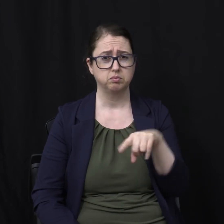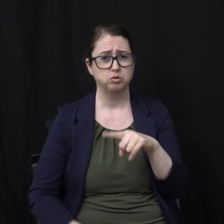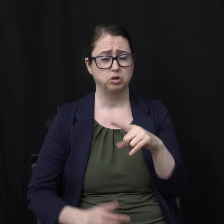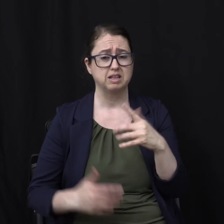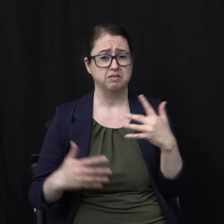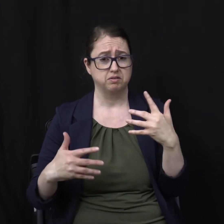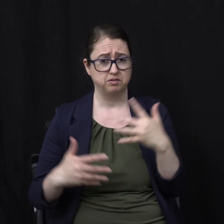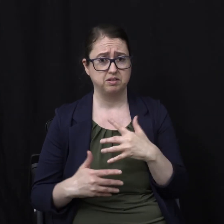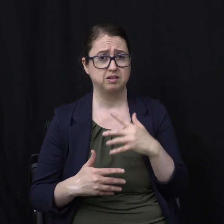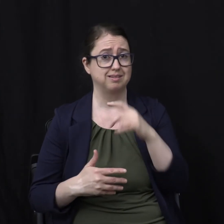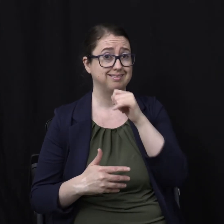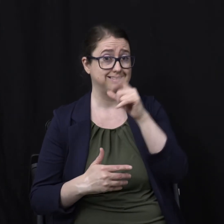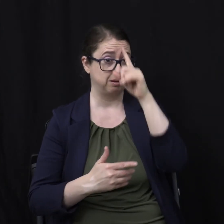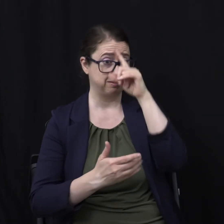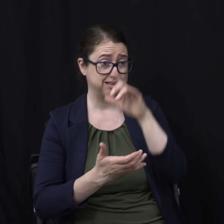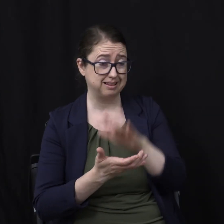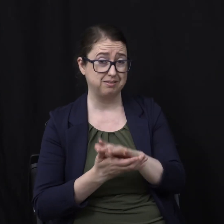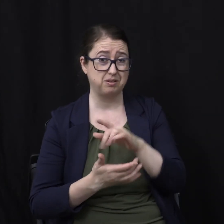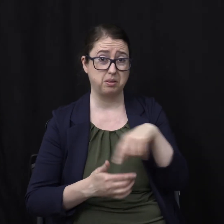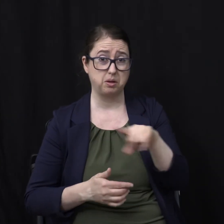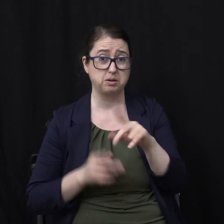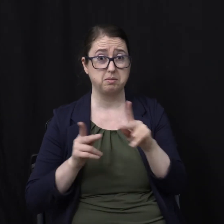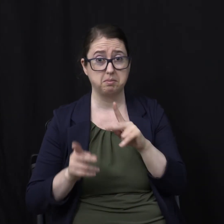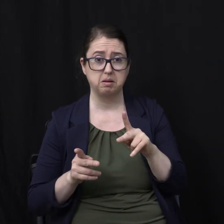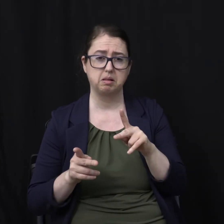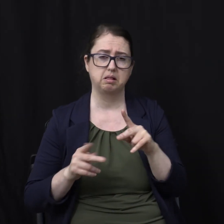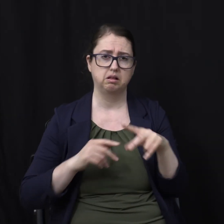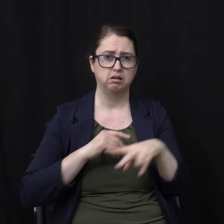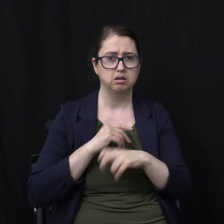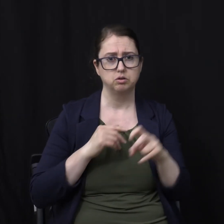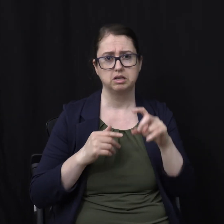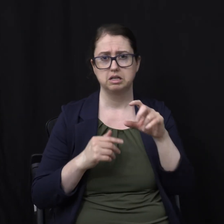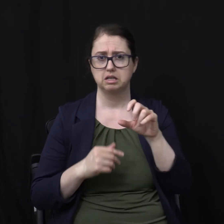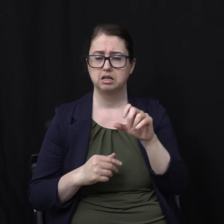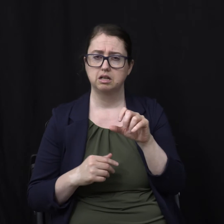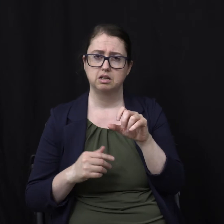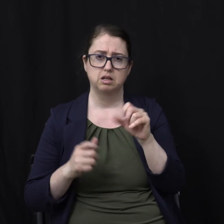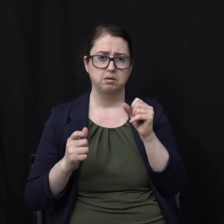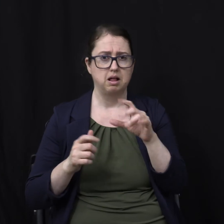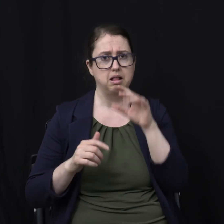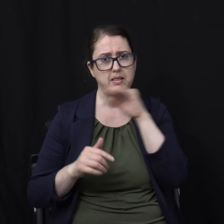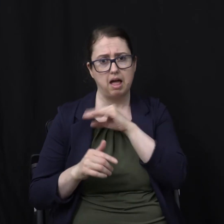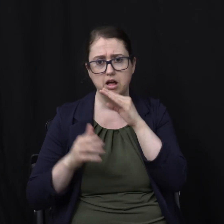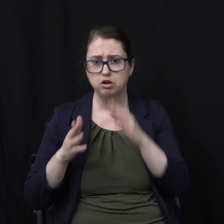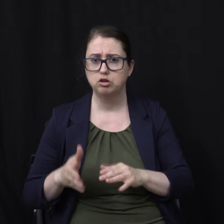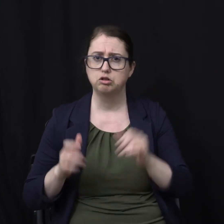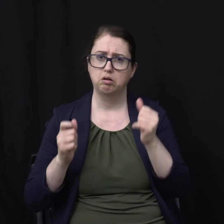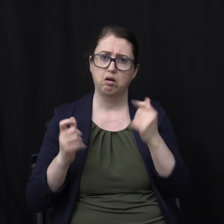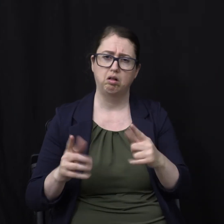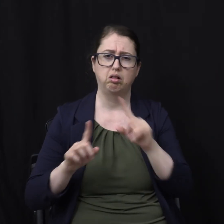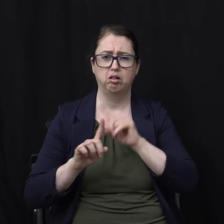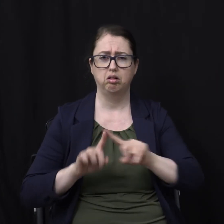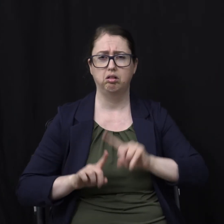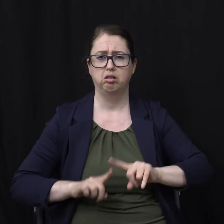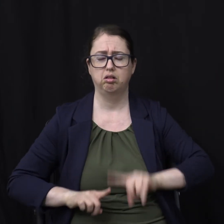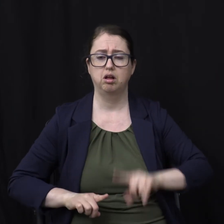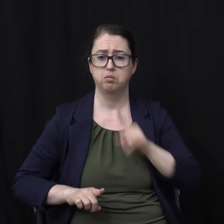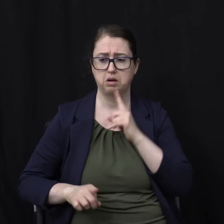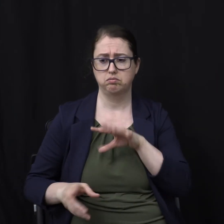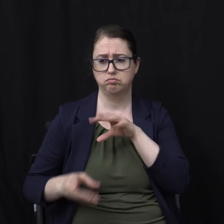unbelieving And the abominable And murderers And whoremongers And sorcerers And idolaters And all liars Shall have their part In the lake Which